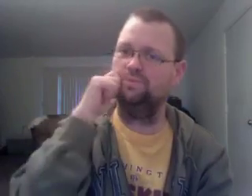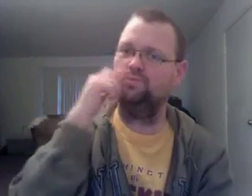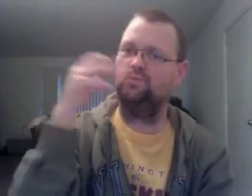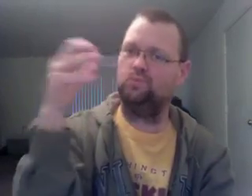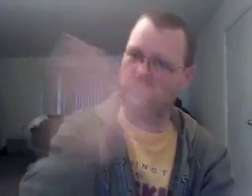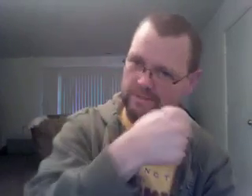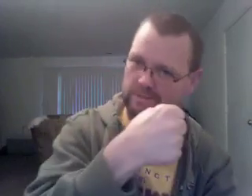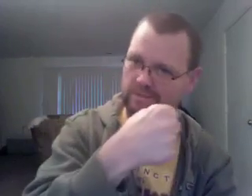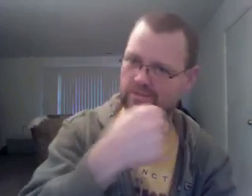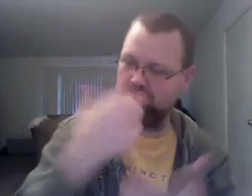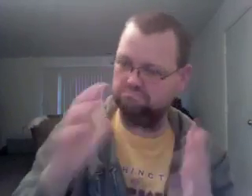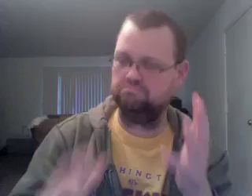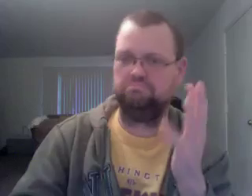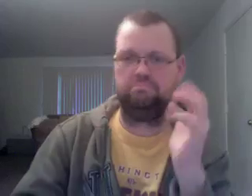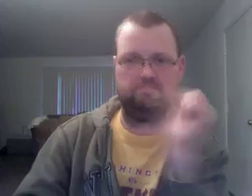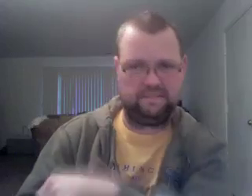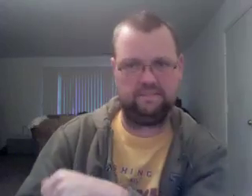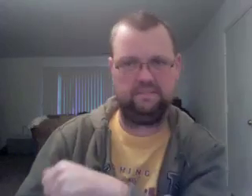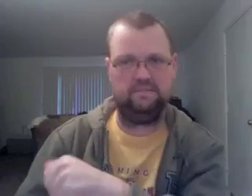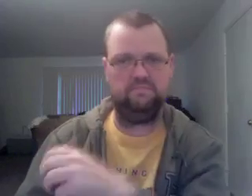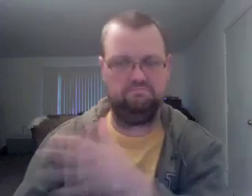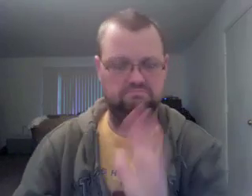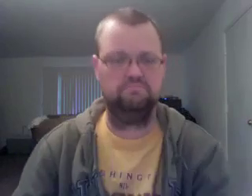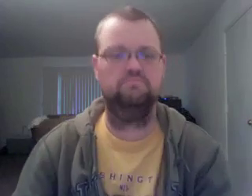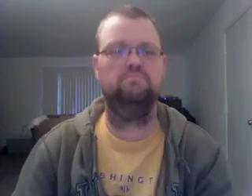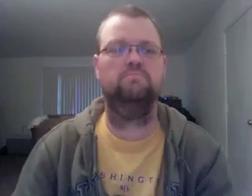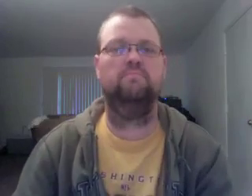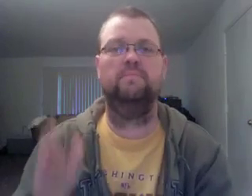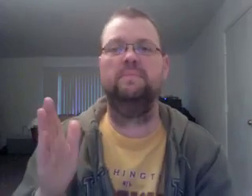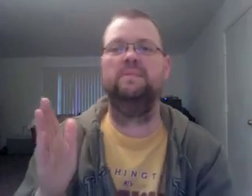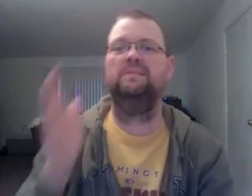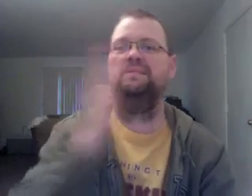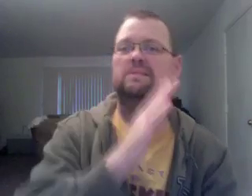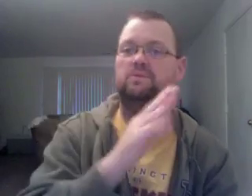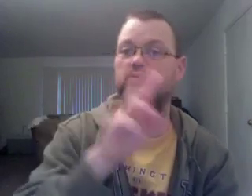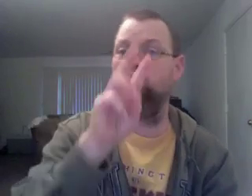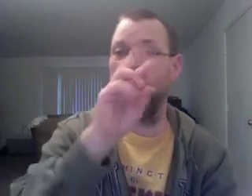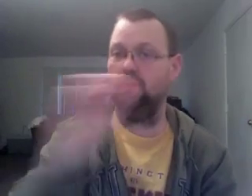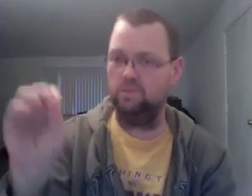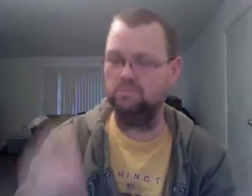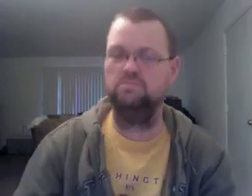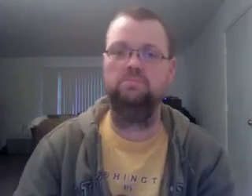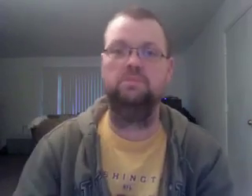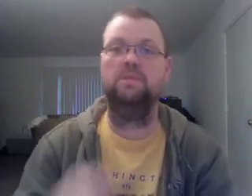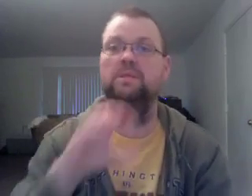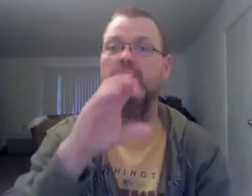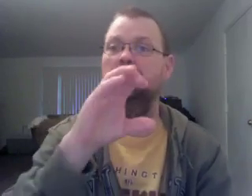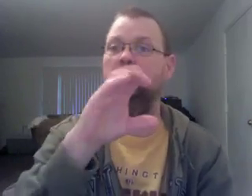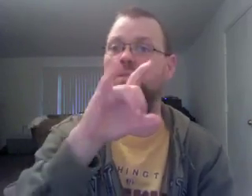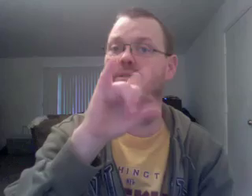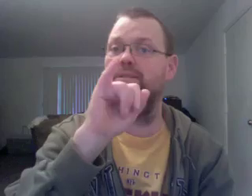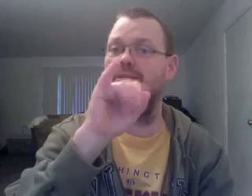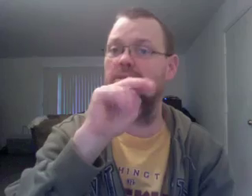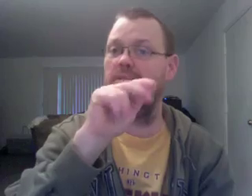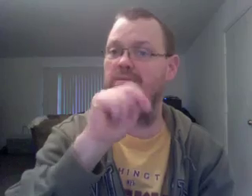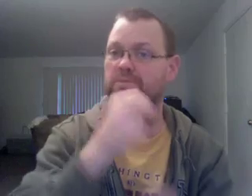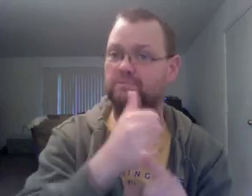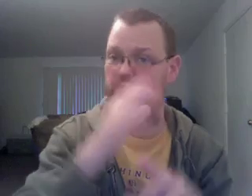The YouTube screen, you you can't see. They're going to sit at about 18 miles. And behind in the ninth car, Marcos Ambrose, who's an